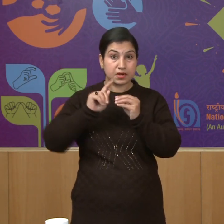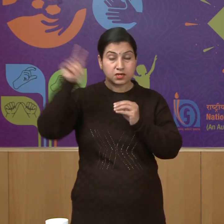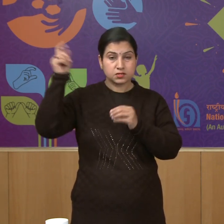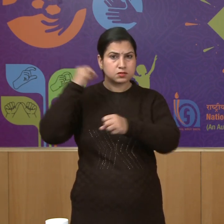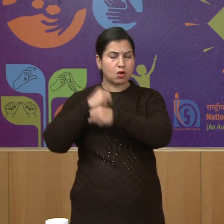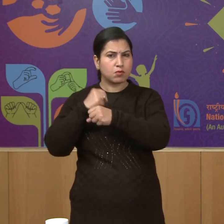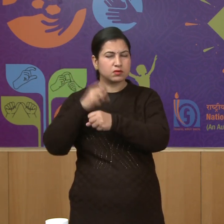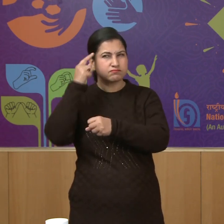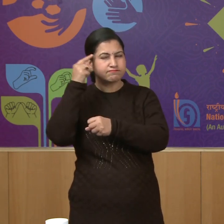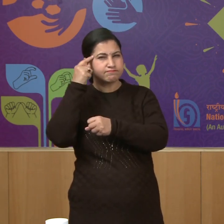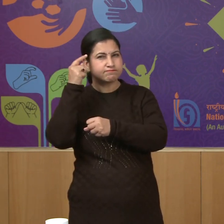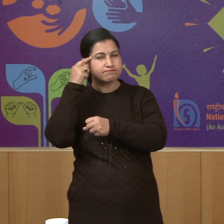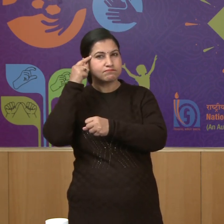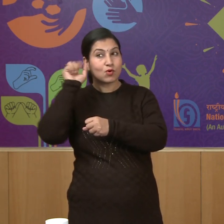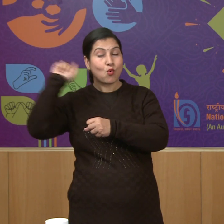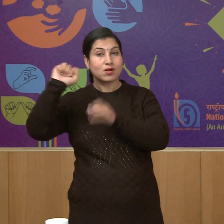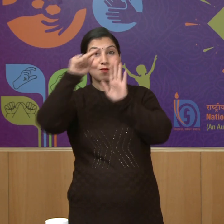forced to change its policies